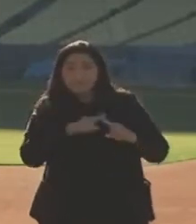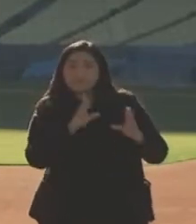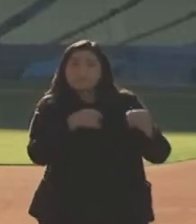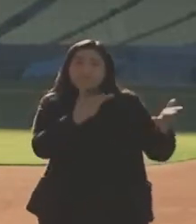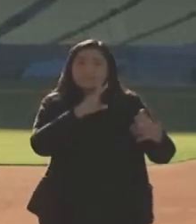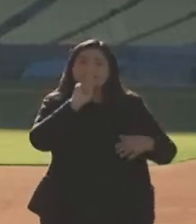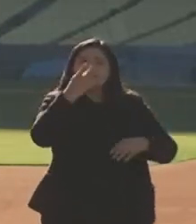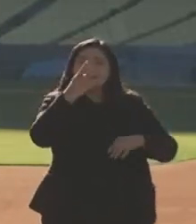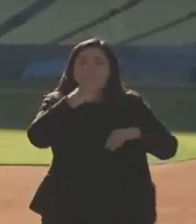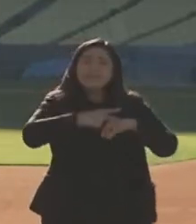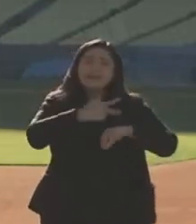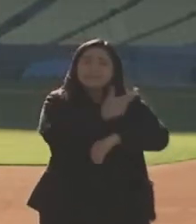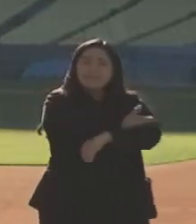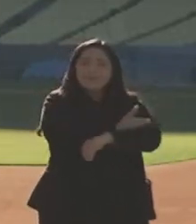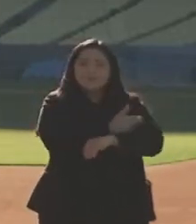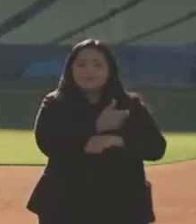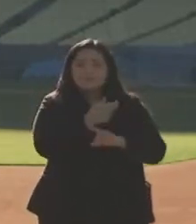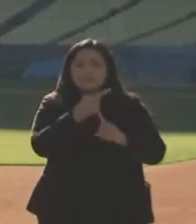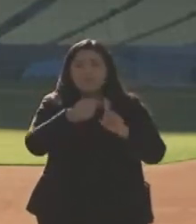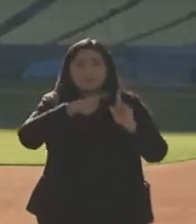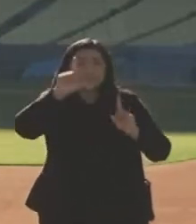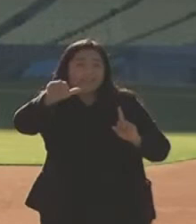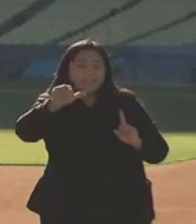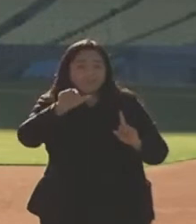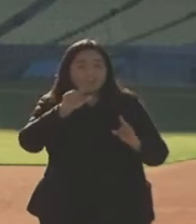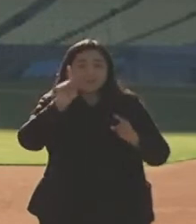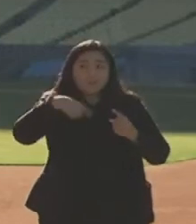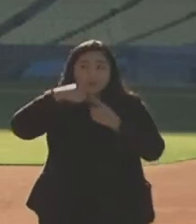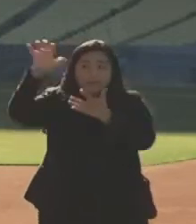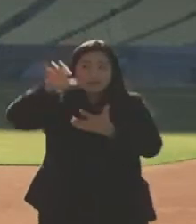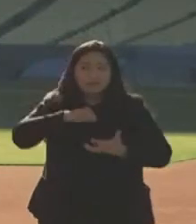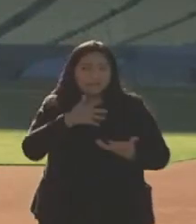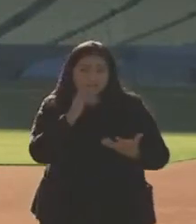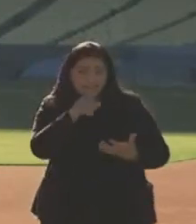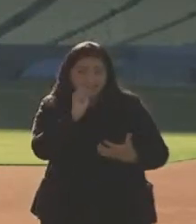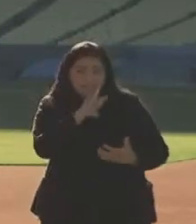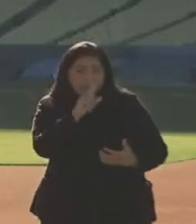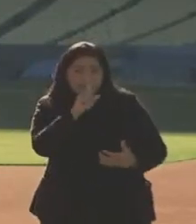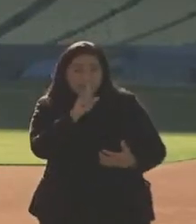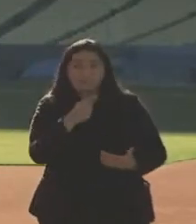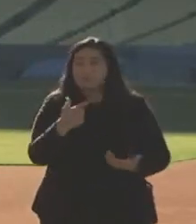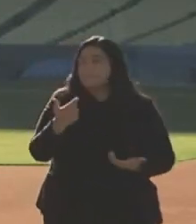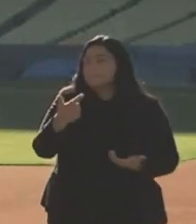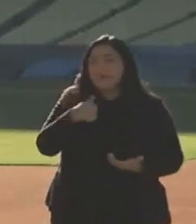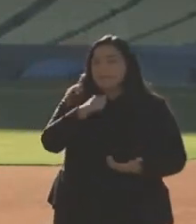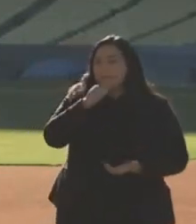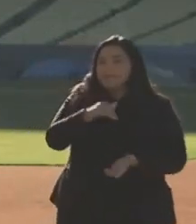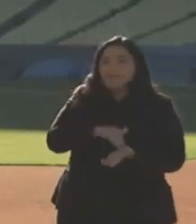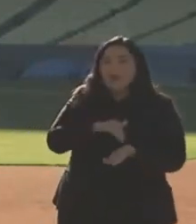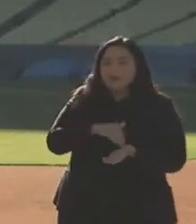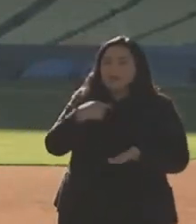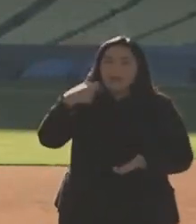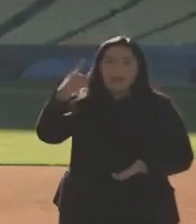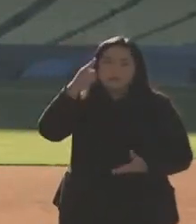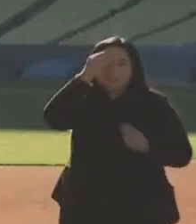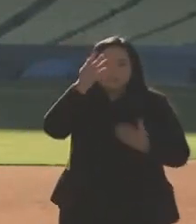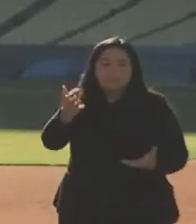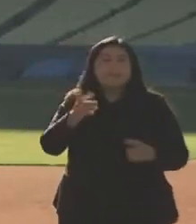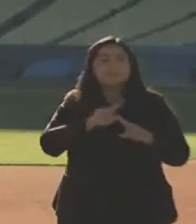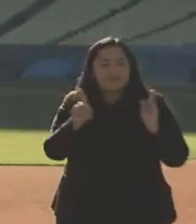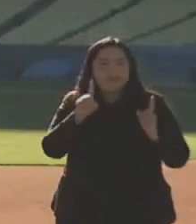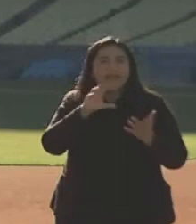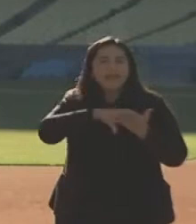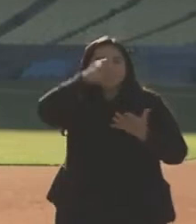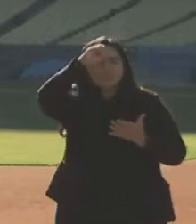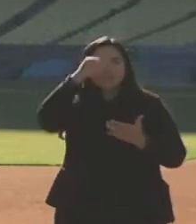until months later when we have more doses, is that okay? I will always say I'm not a doctor first, but yes, I learned last